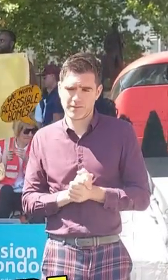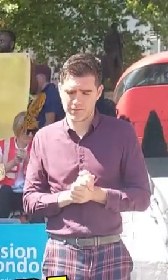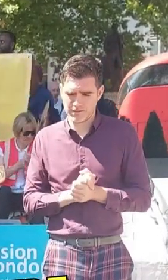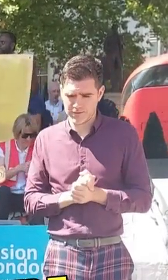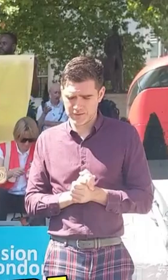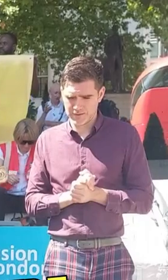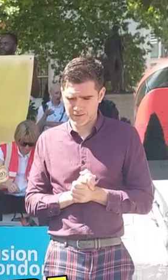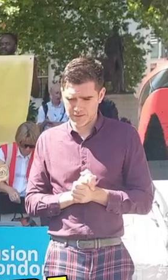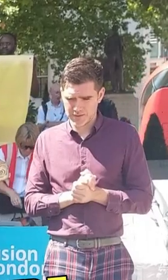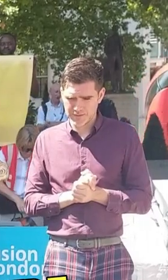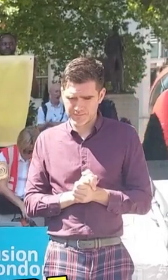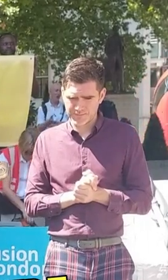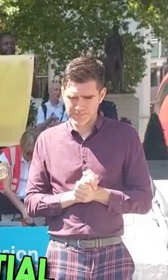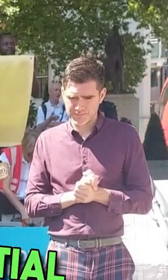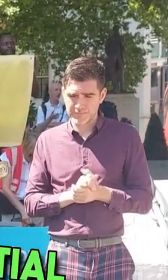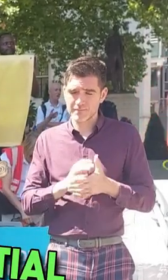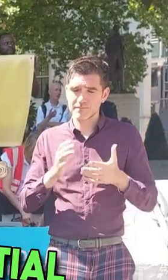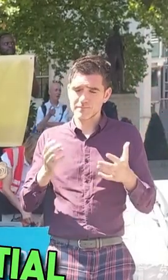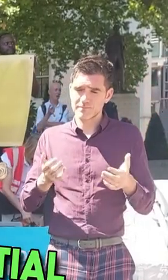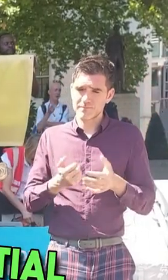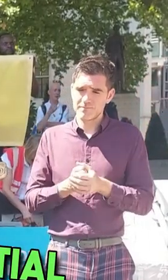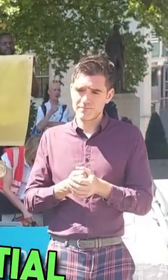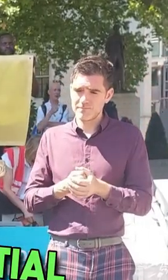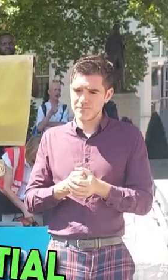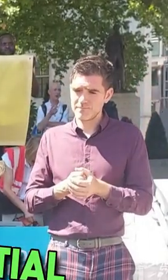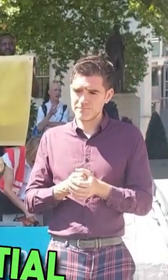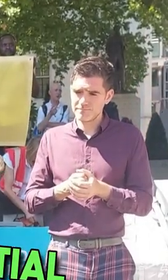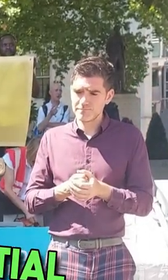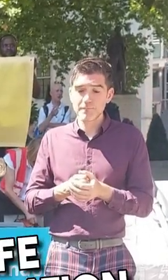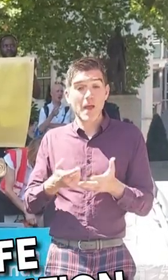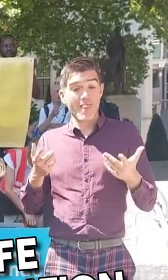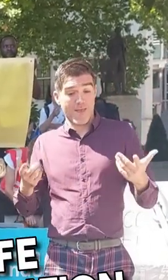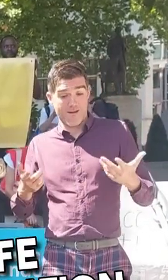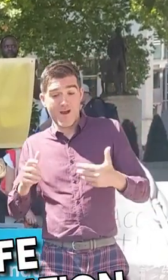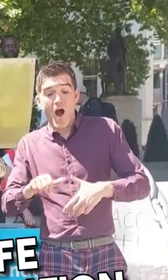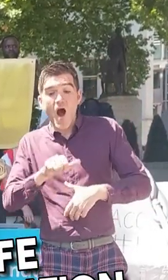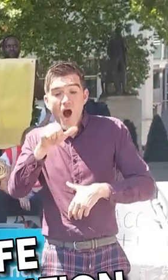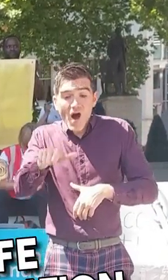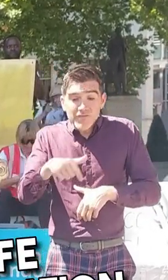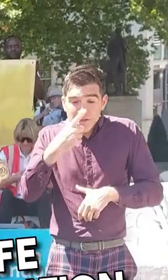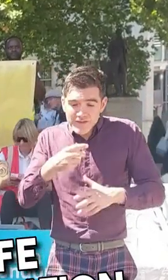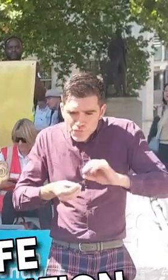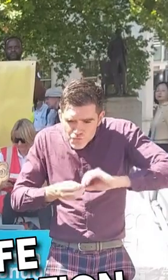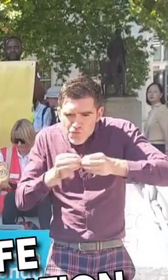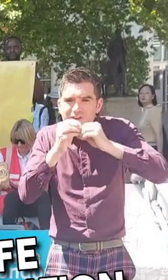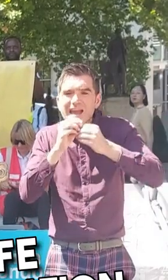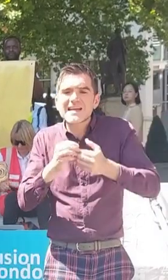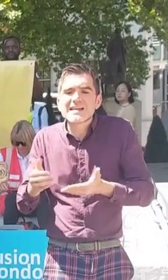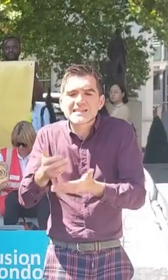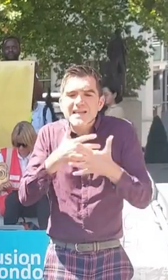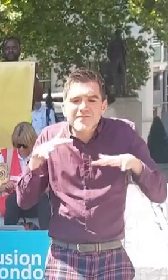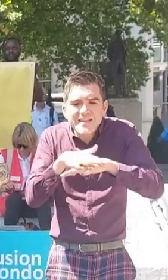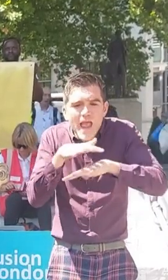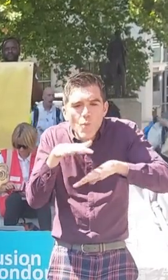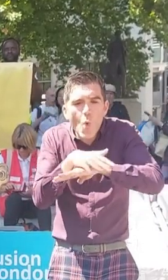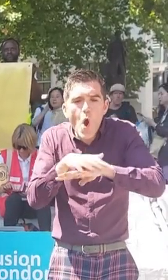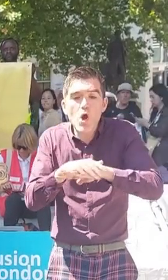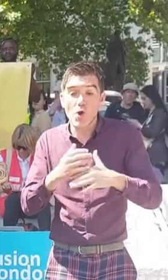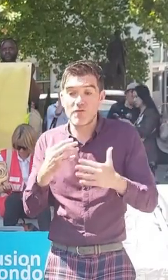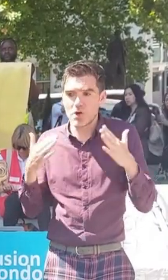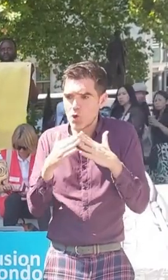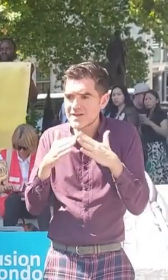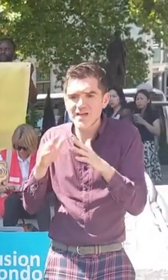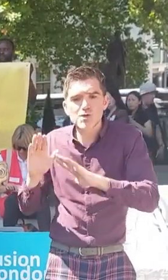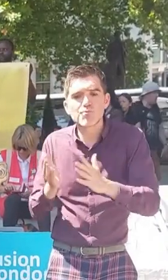Then there is a very real potential for creating a network of safe accommodation provision for disabled